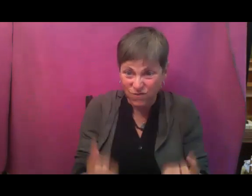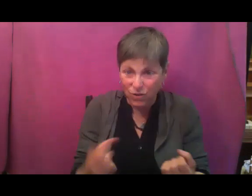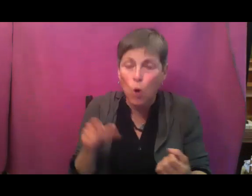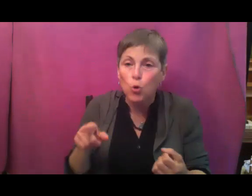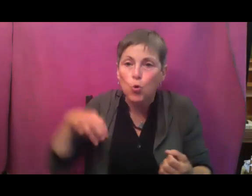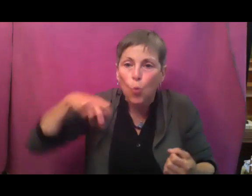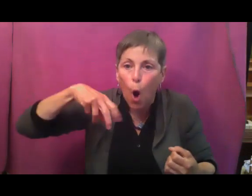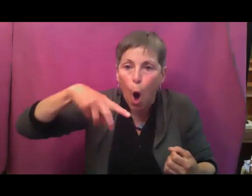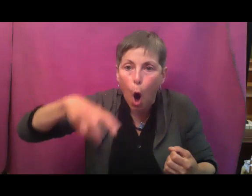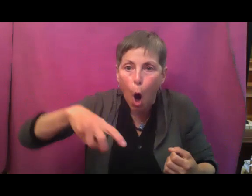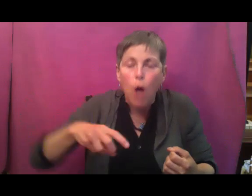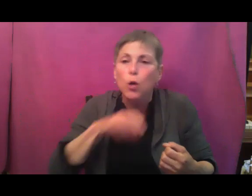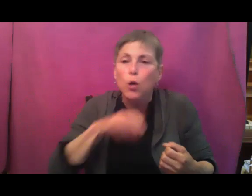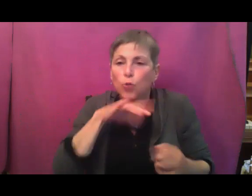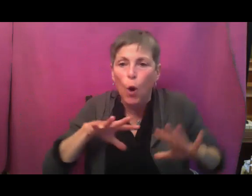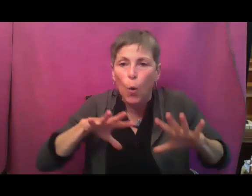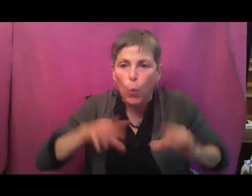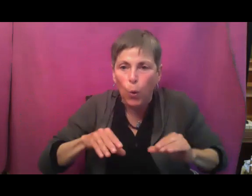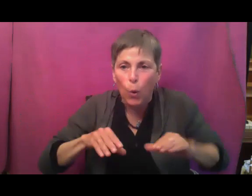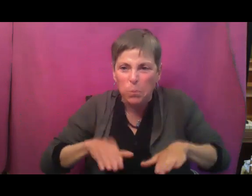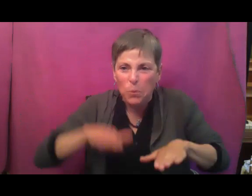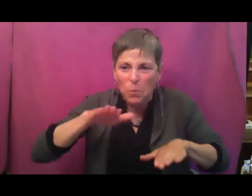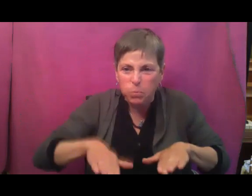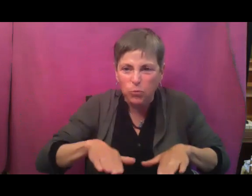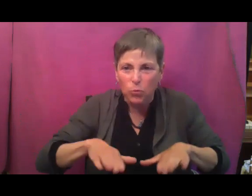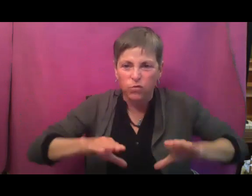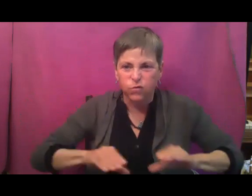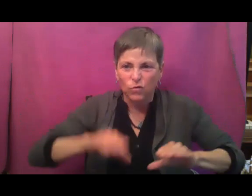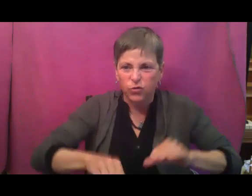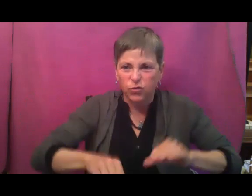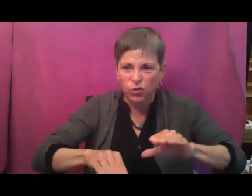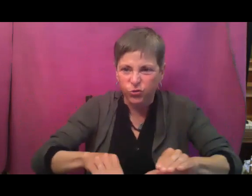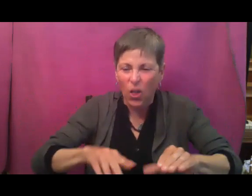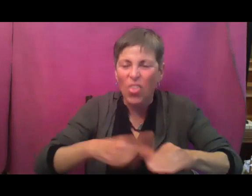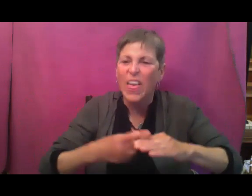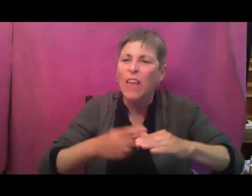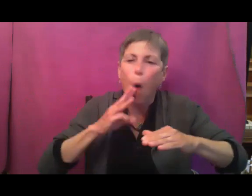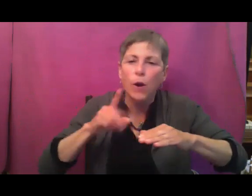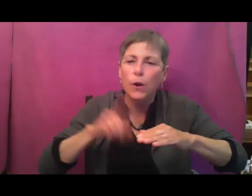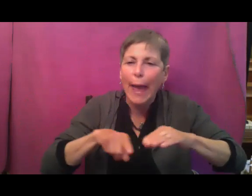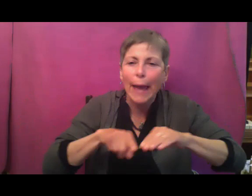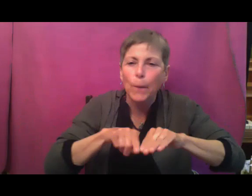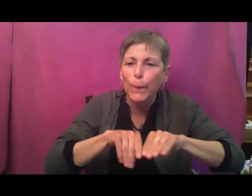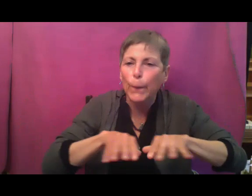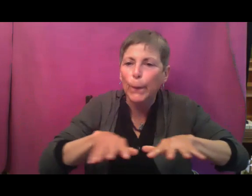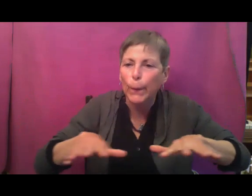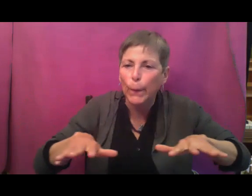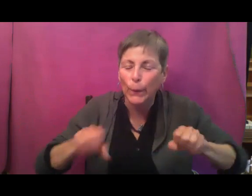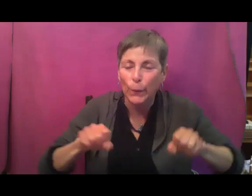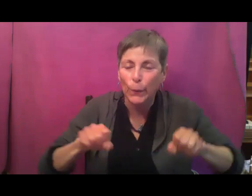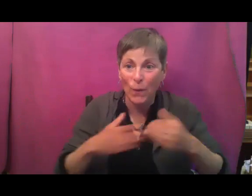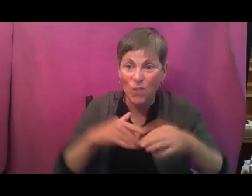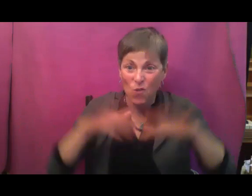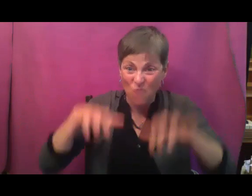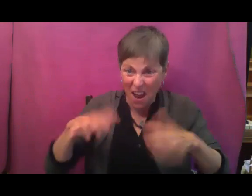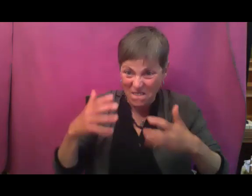compared to when the soil is better drained. So on so many accounts, just resist being in your garden and